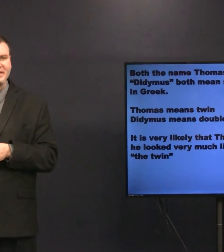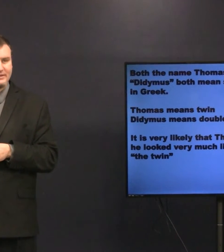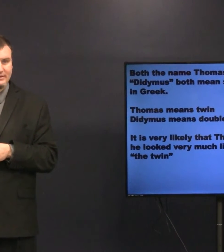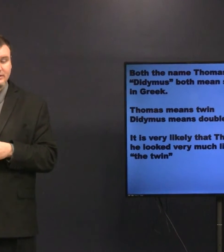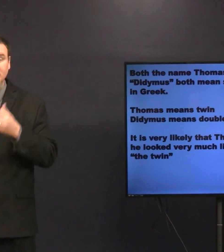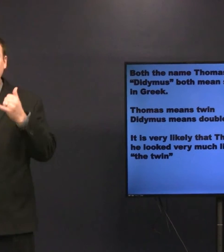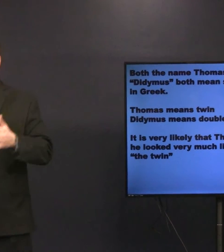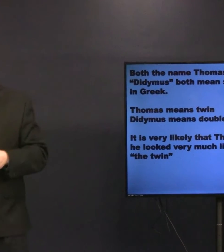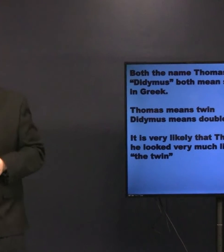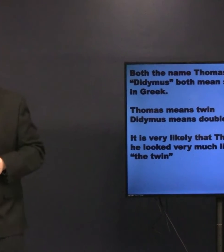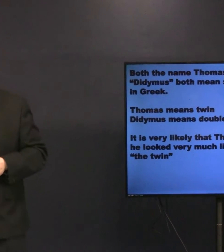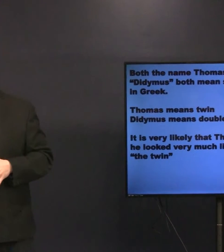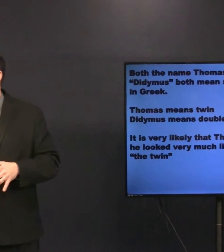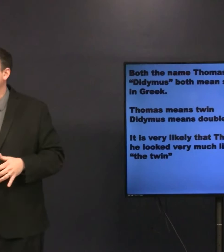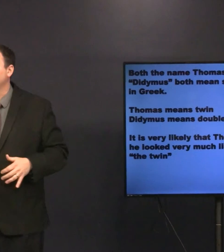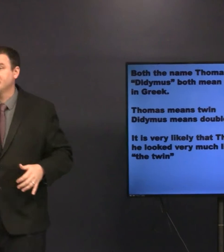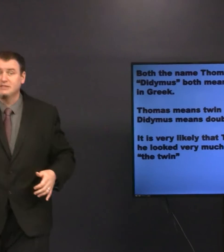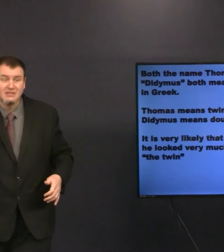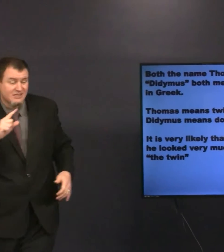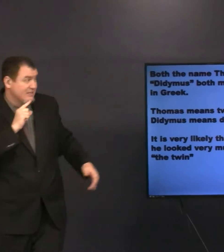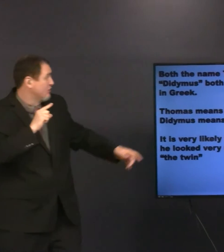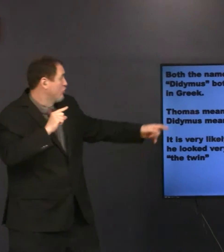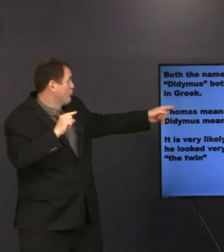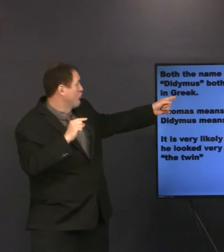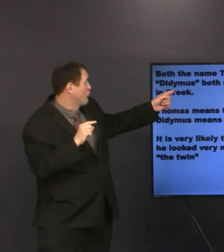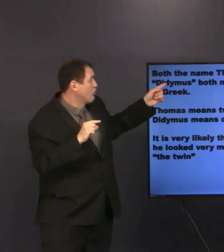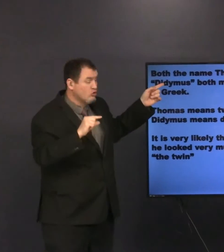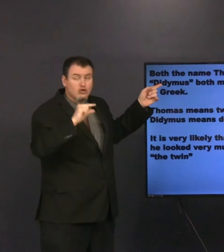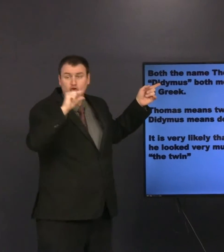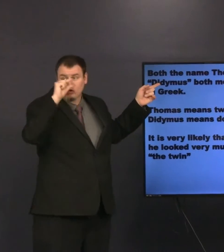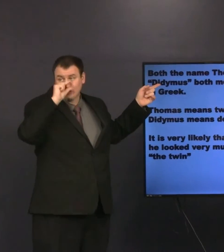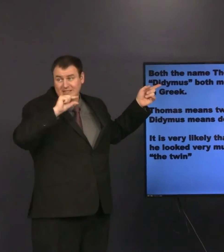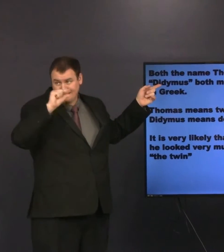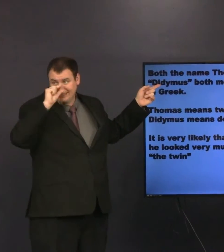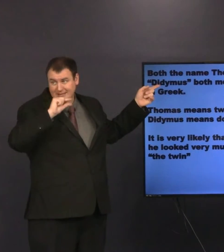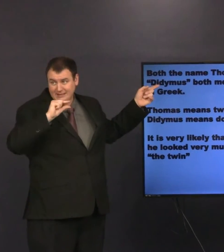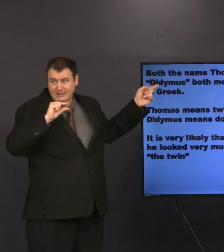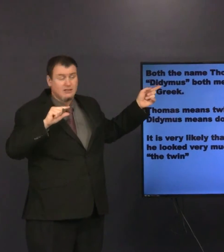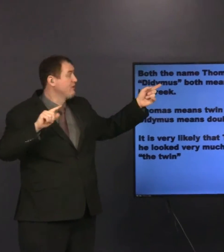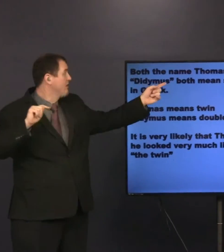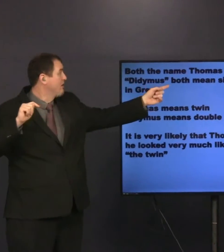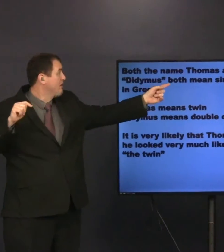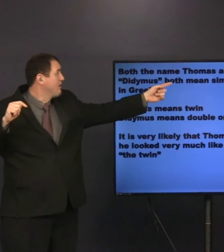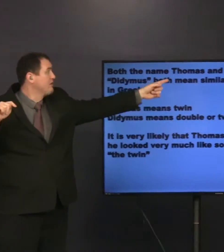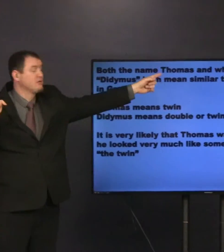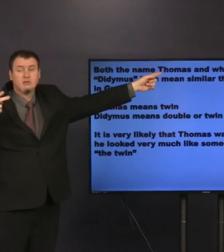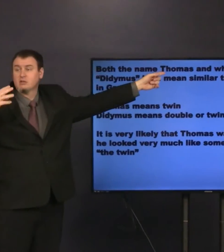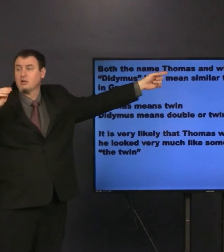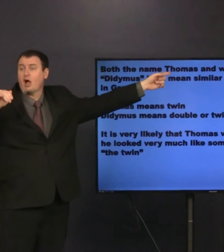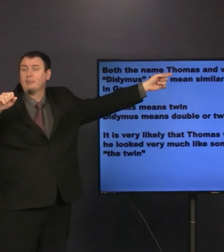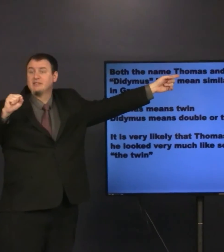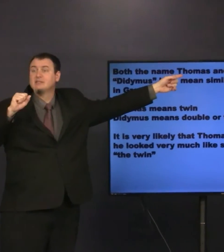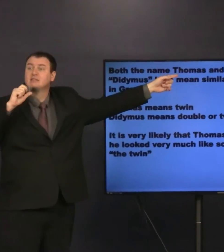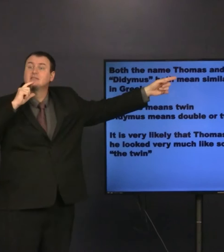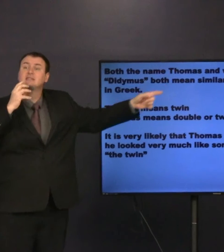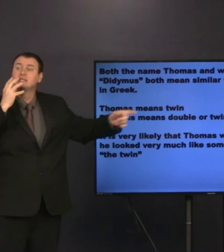It's called Didymus, and it's Greek. And Thomas